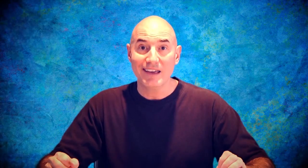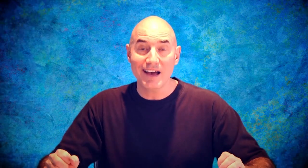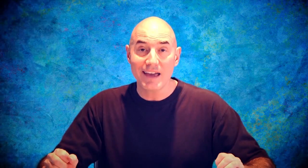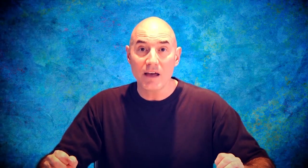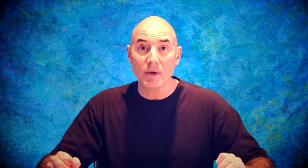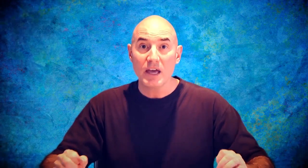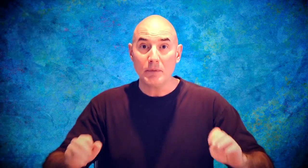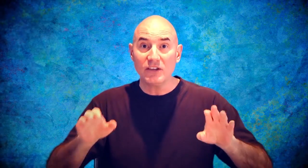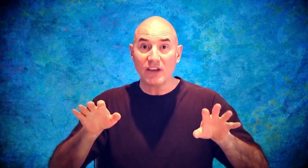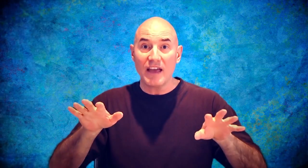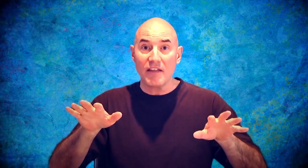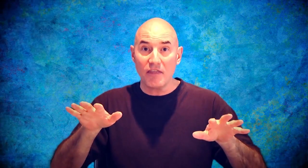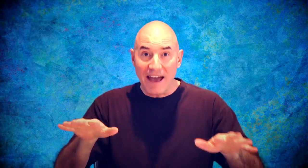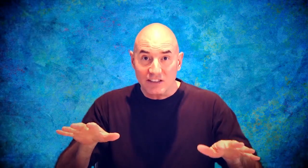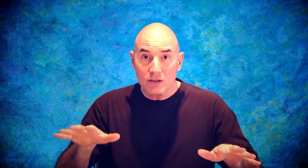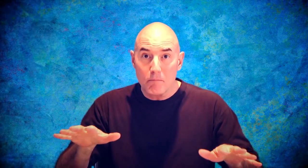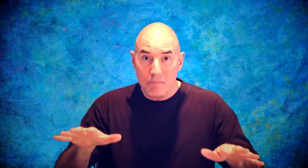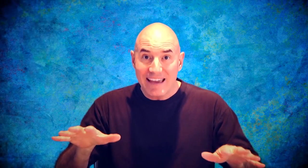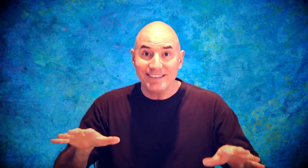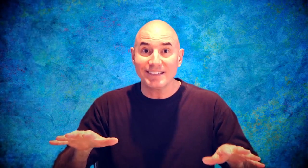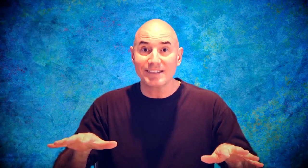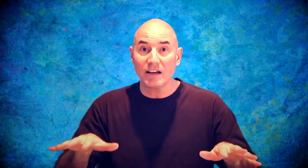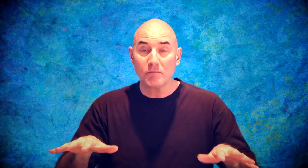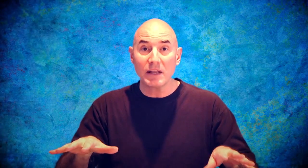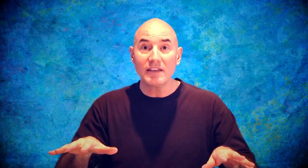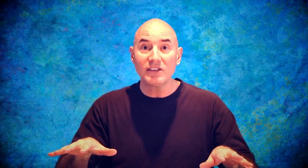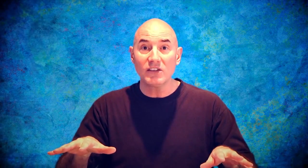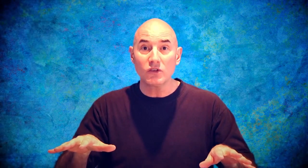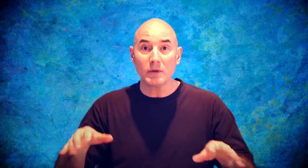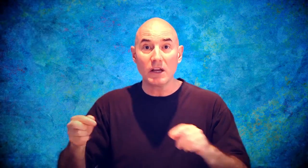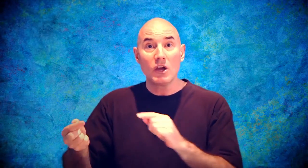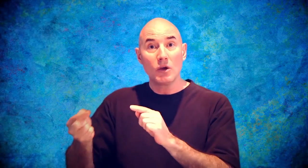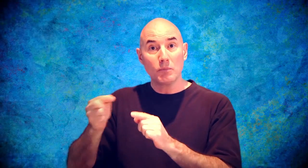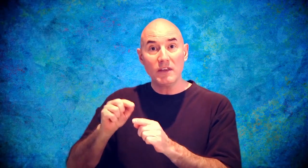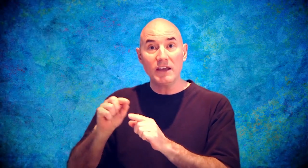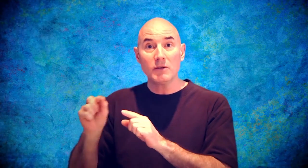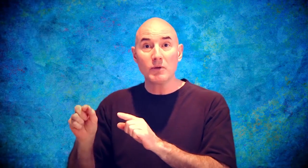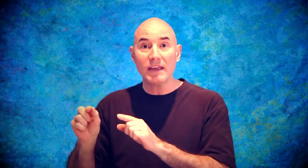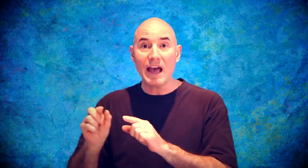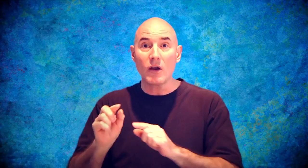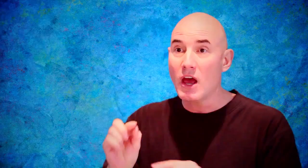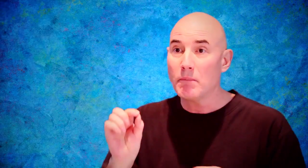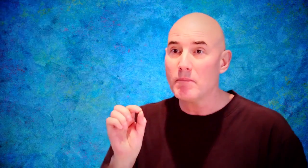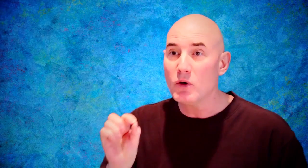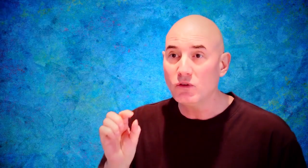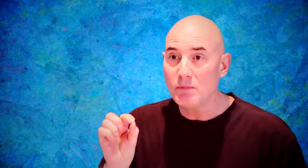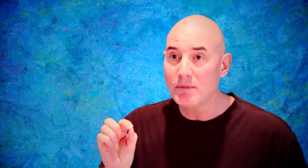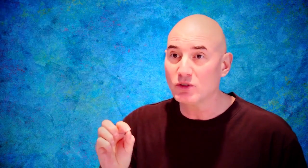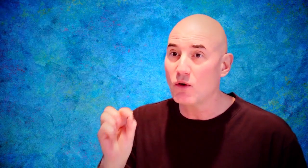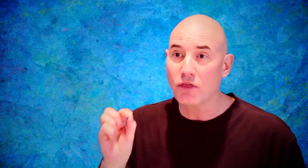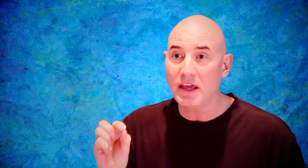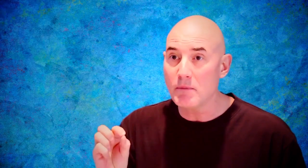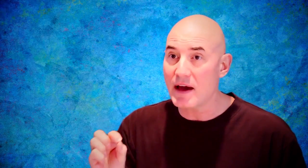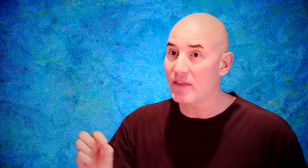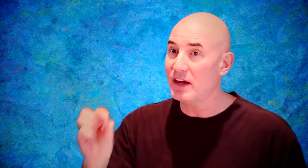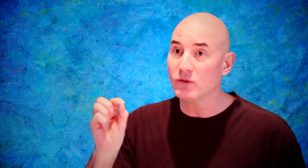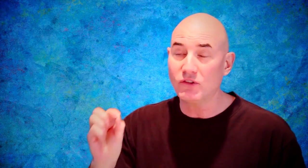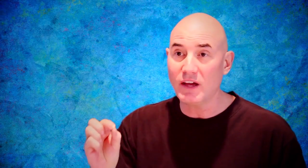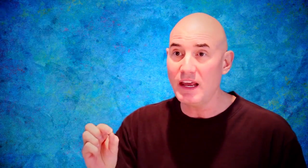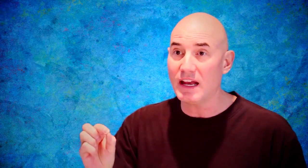Yeah, I am. Because that's the basis of playing this instrument, breathing in and breathing out. But most people don't think about it. They don't study it,